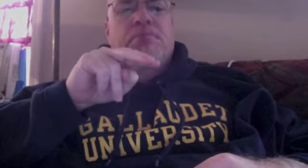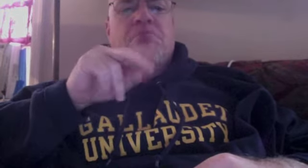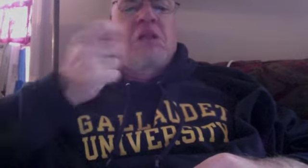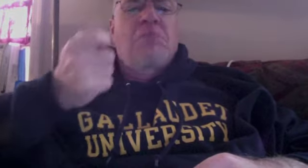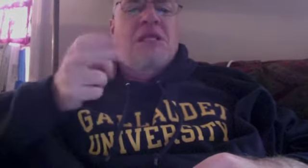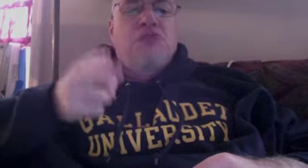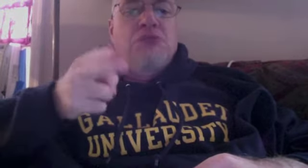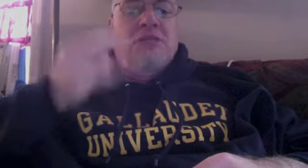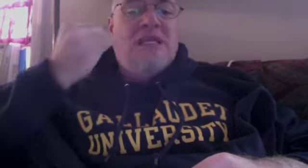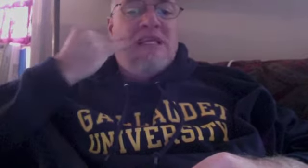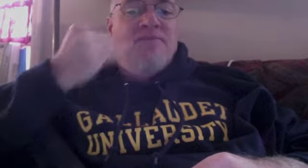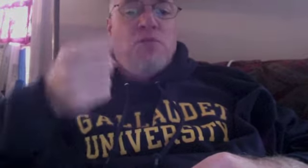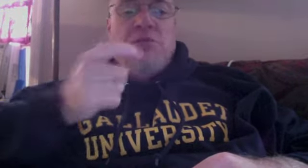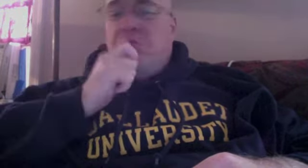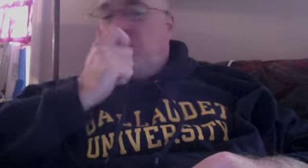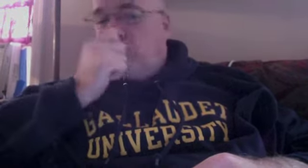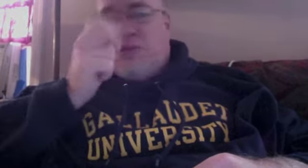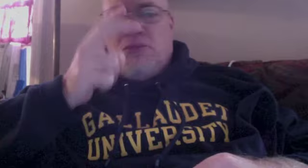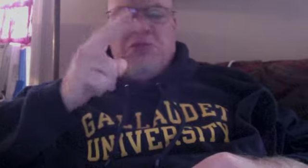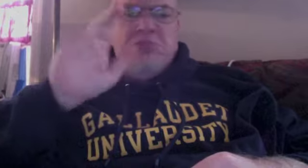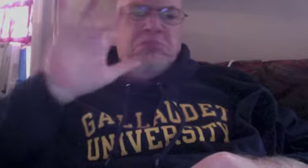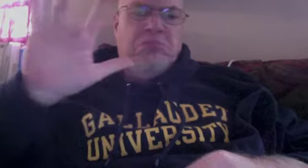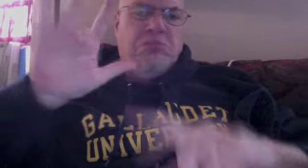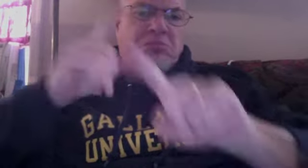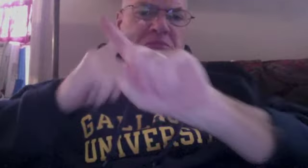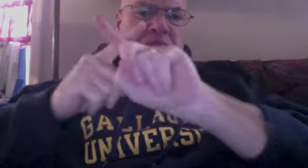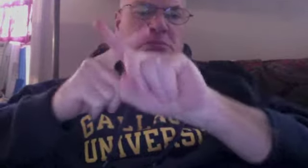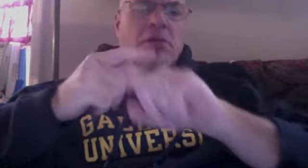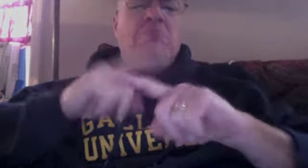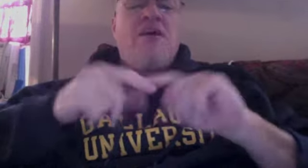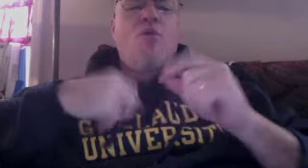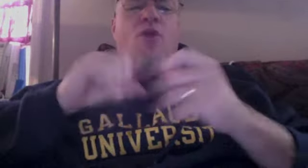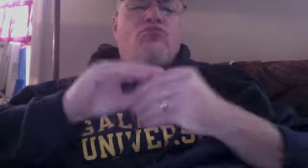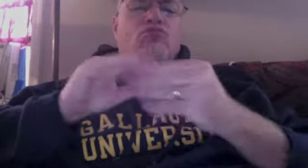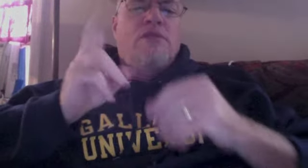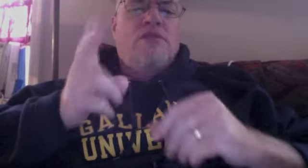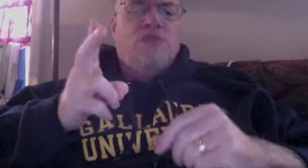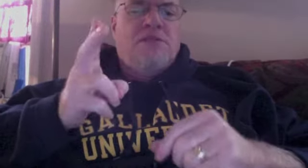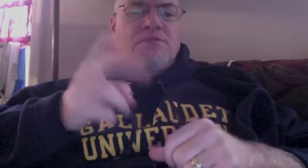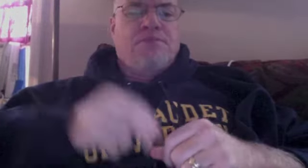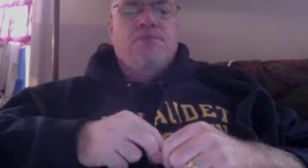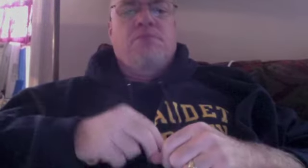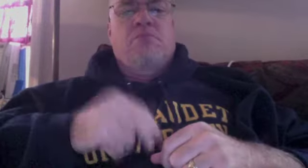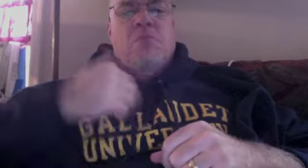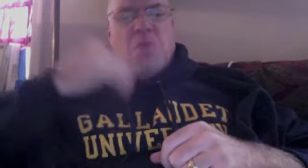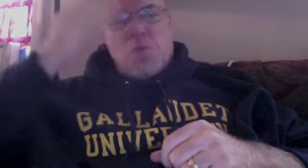I sost' of I like When I wondering view of I I